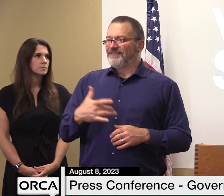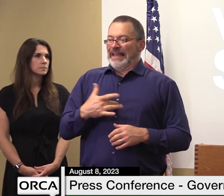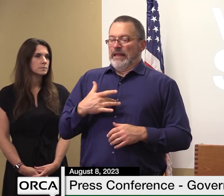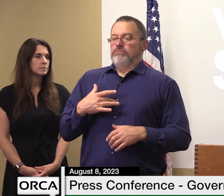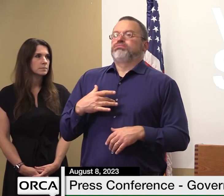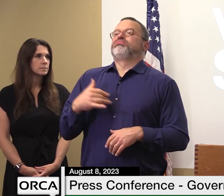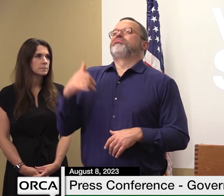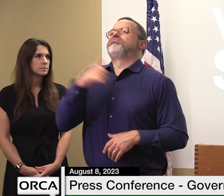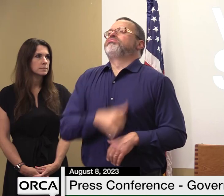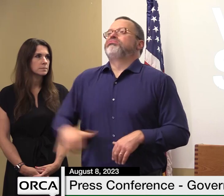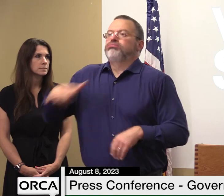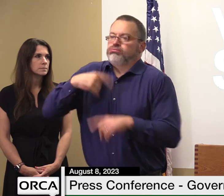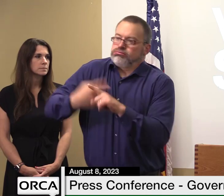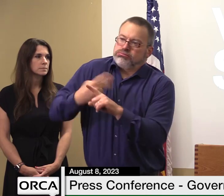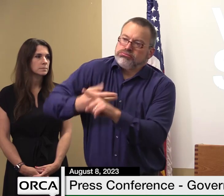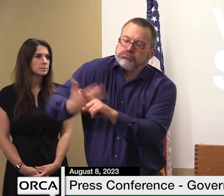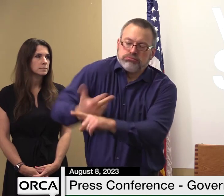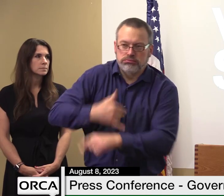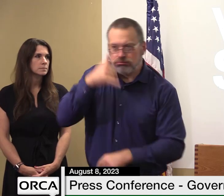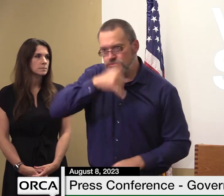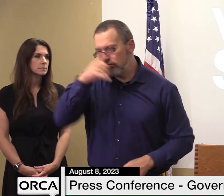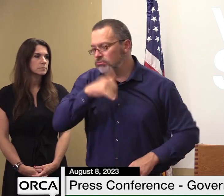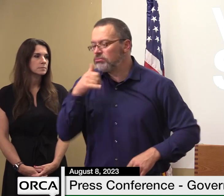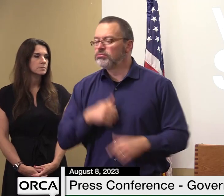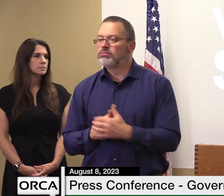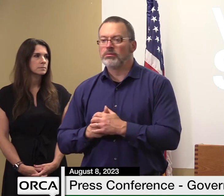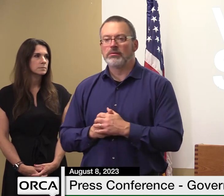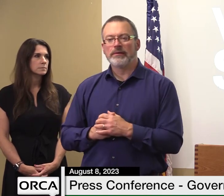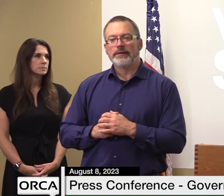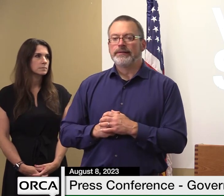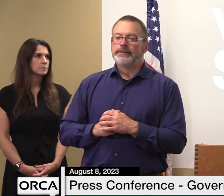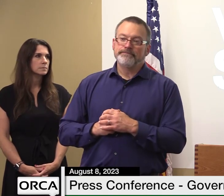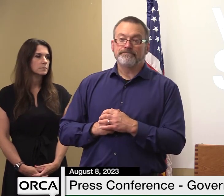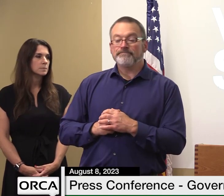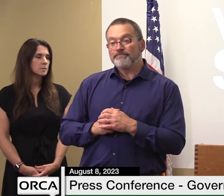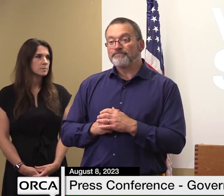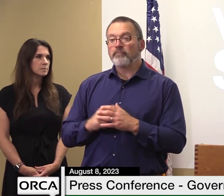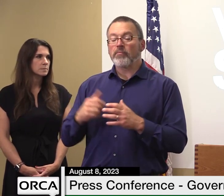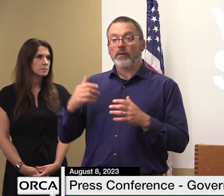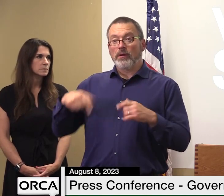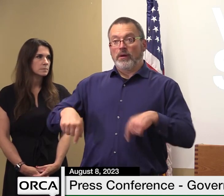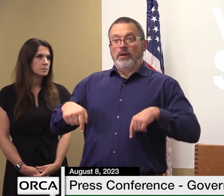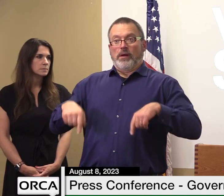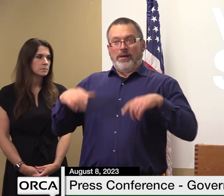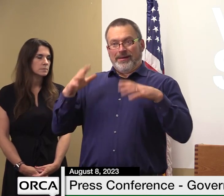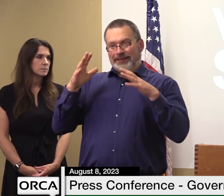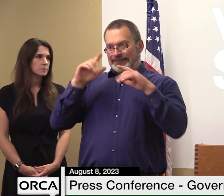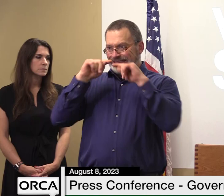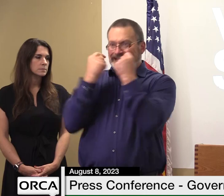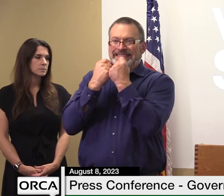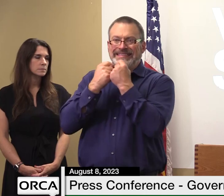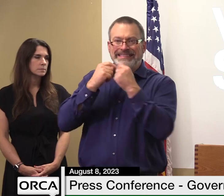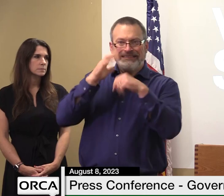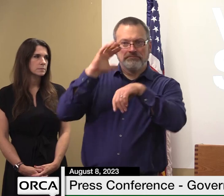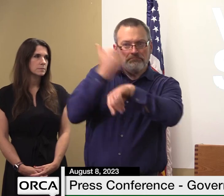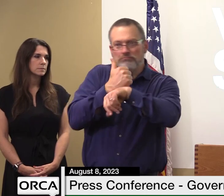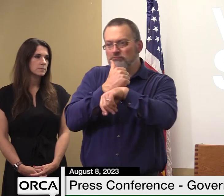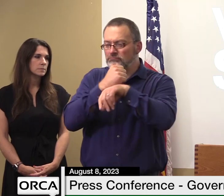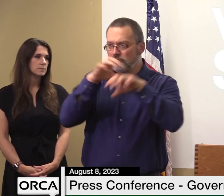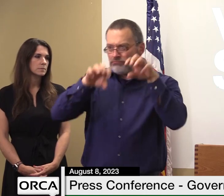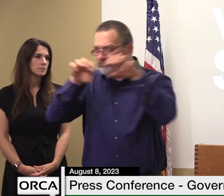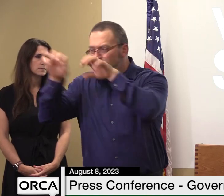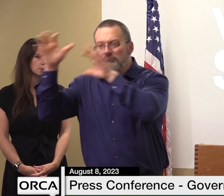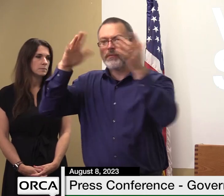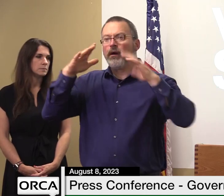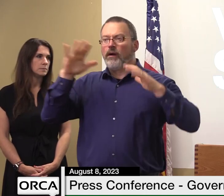seems that we have teams across the state that have continued to respond to the many challenges